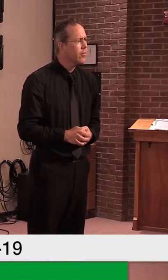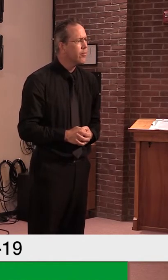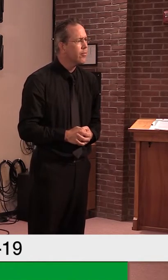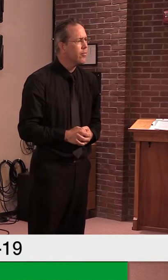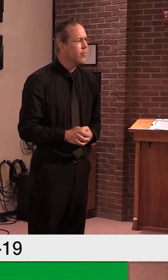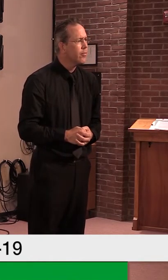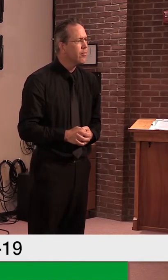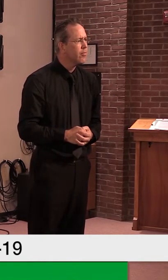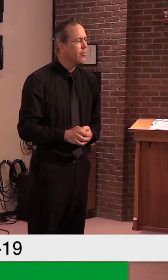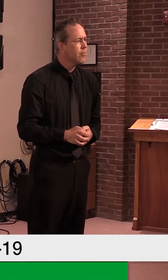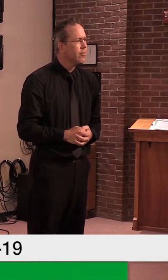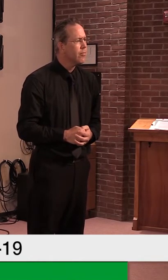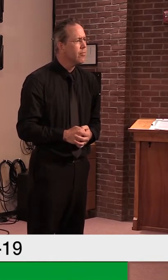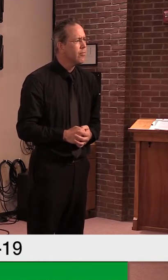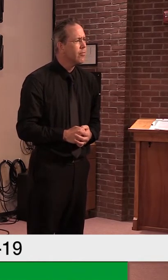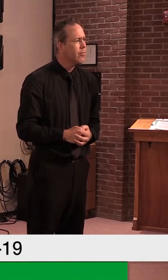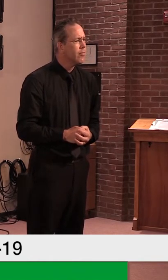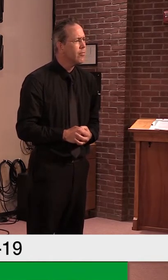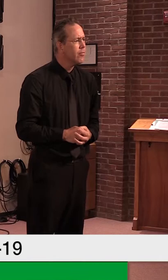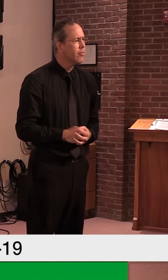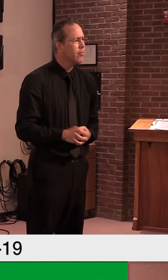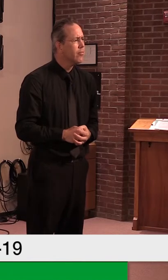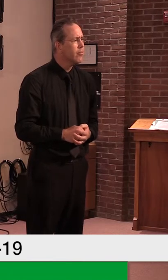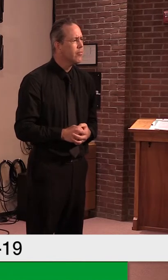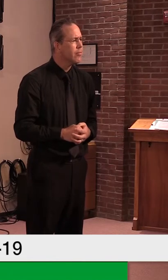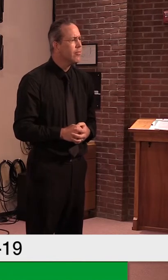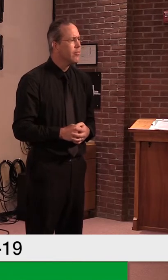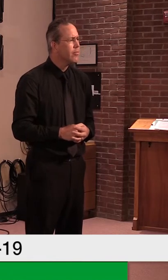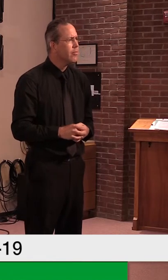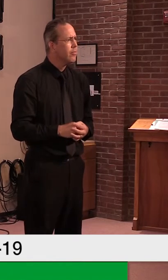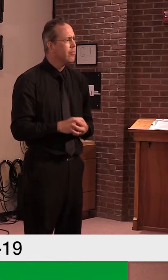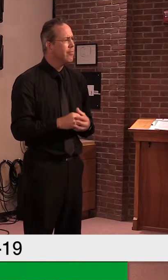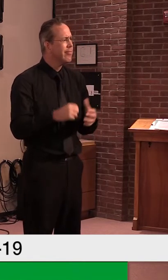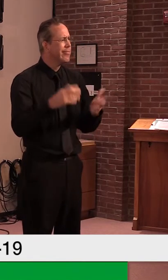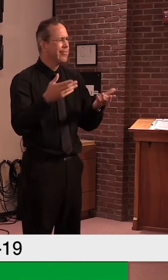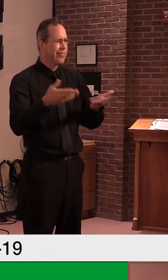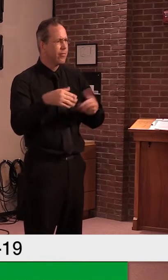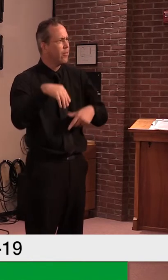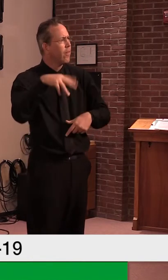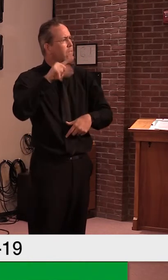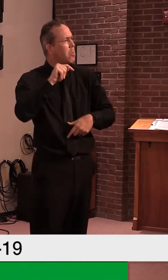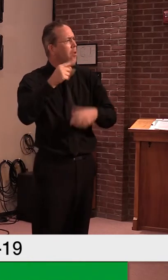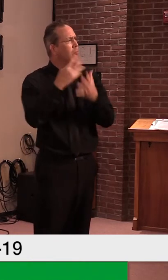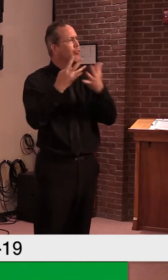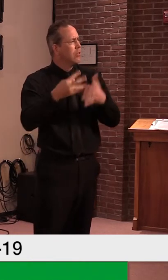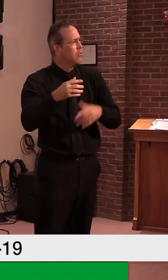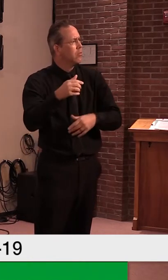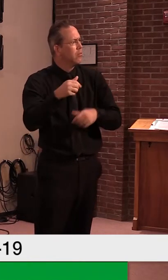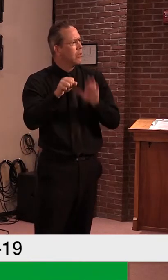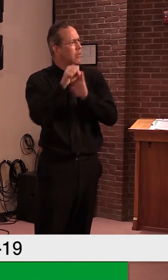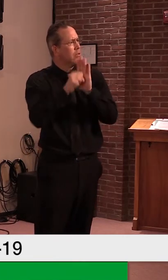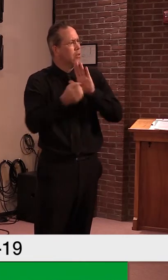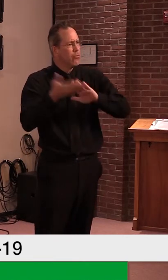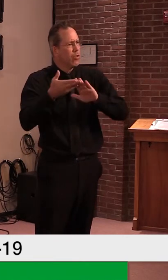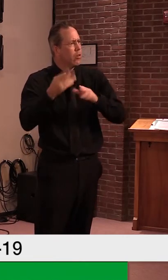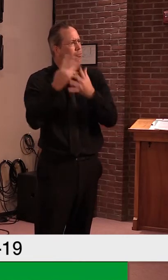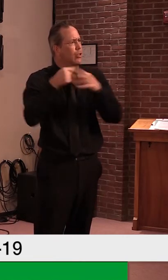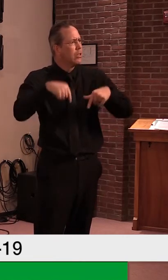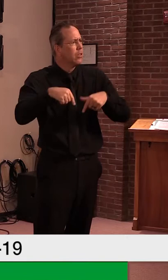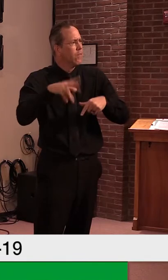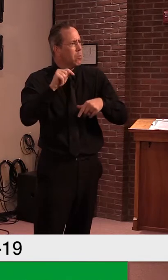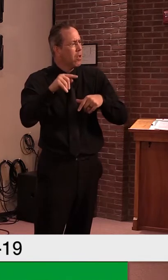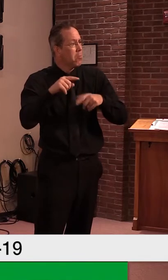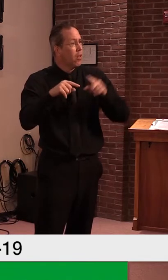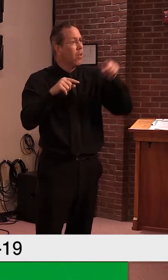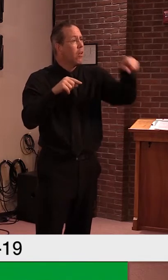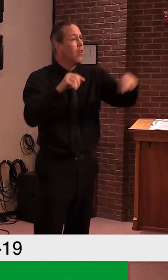it's treated differently, say, from how we do with things here in the state, uh, with our state facilities. Is it time now